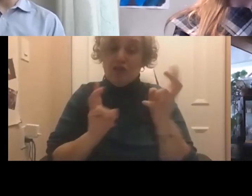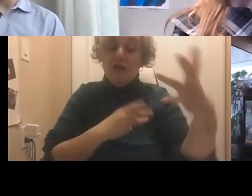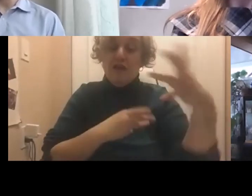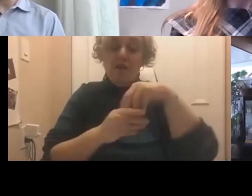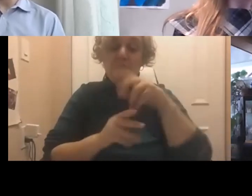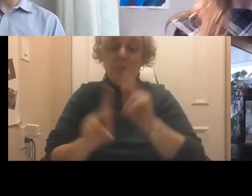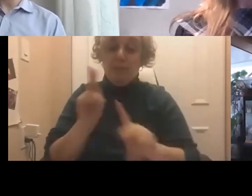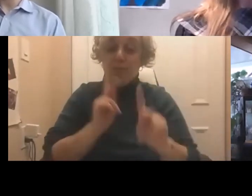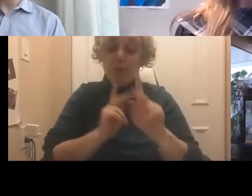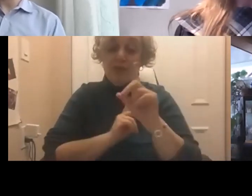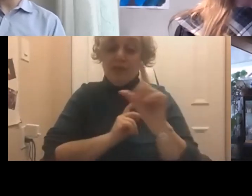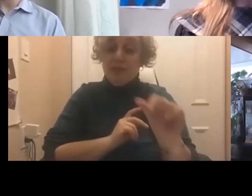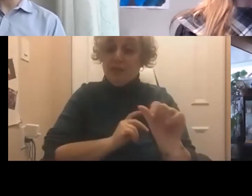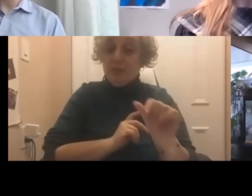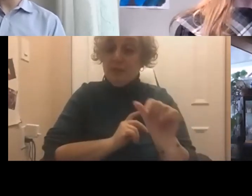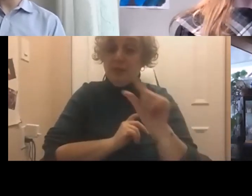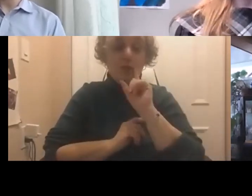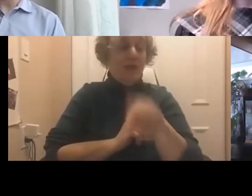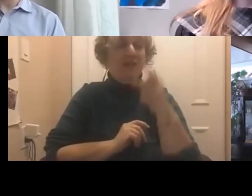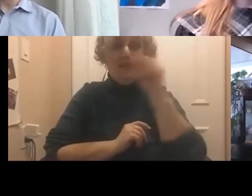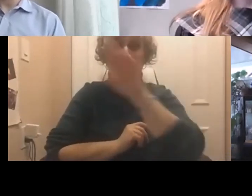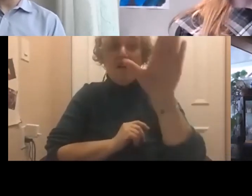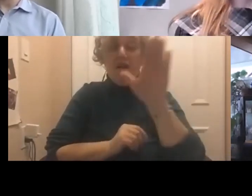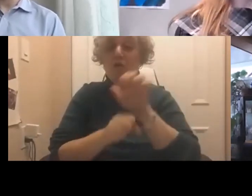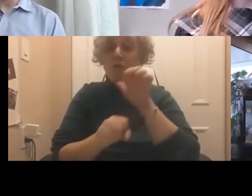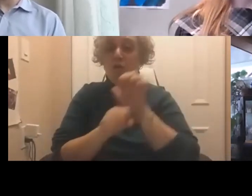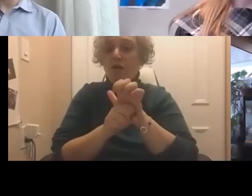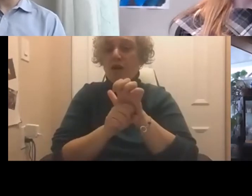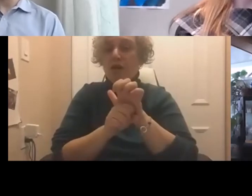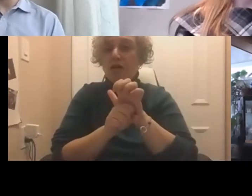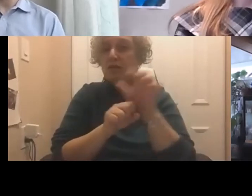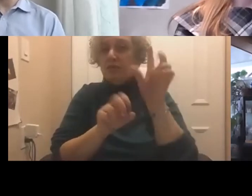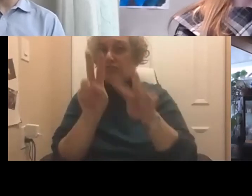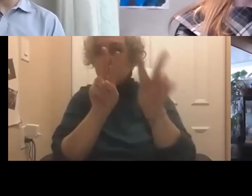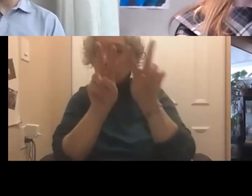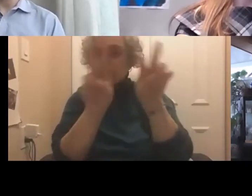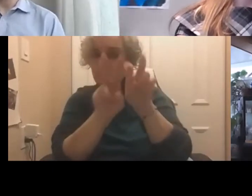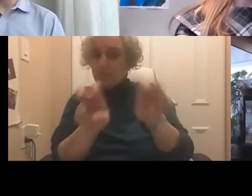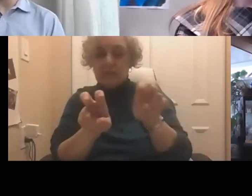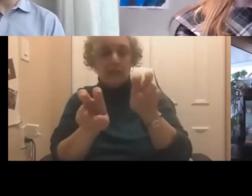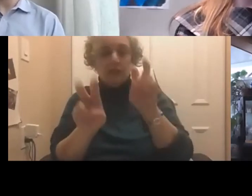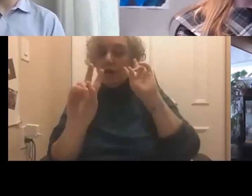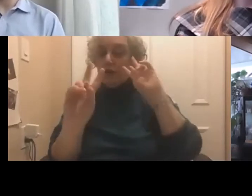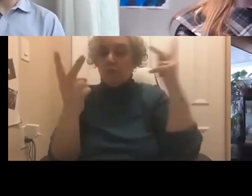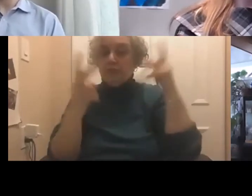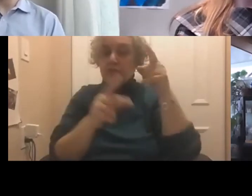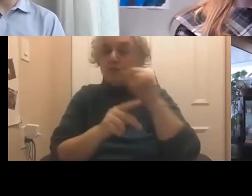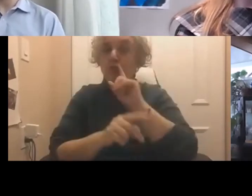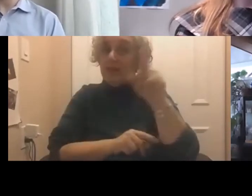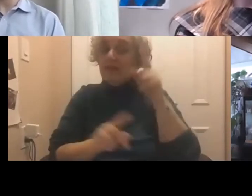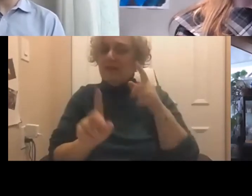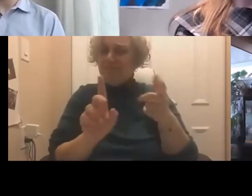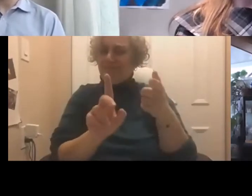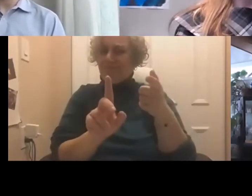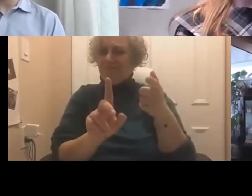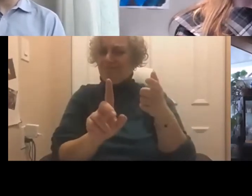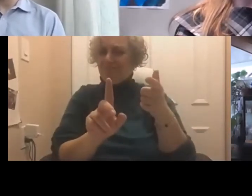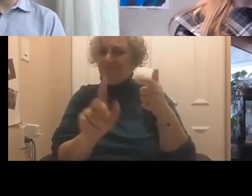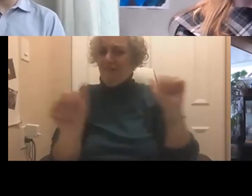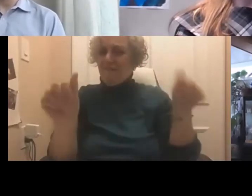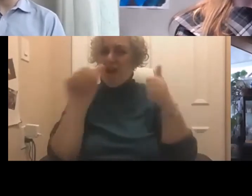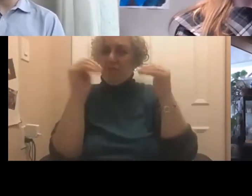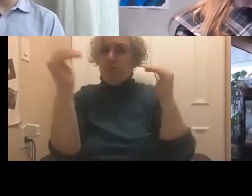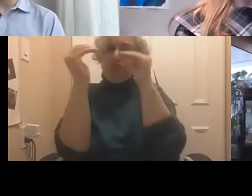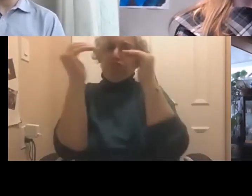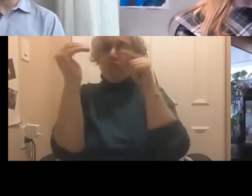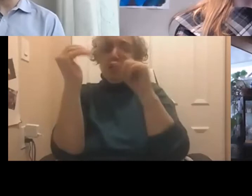disabilities that where their work performance is misinterpreted, and is flagged as not following the